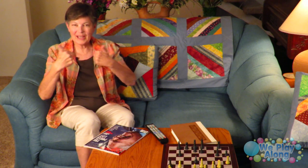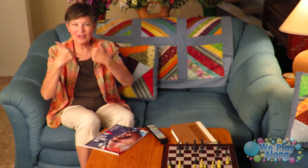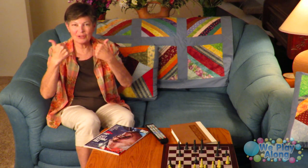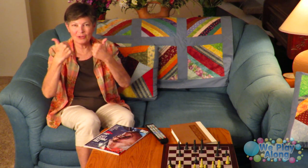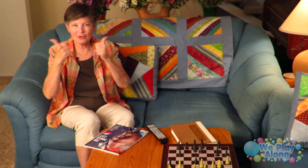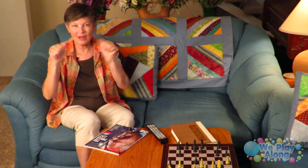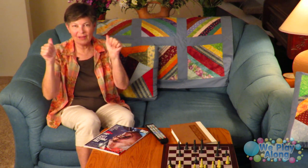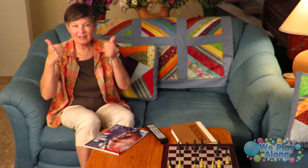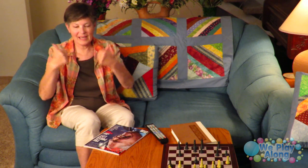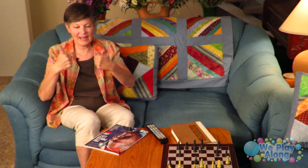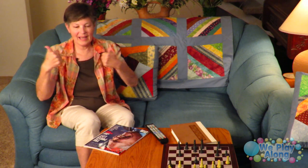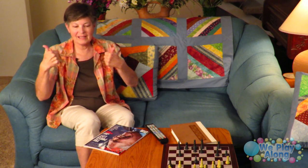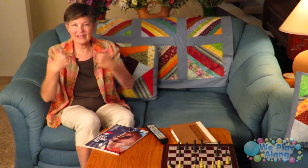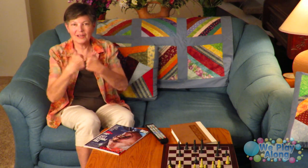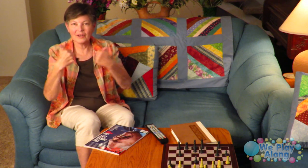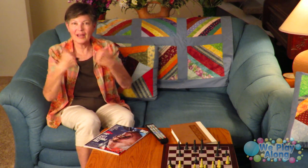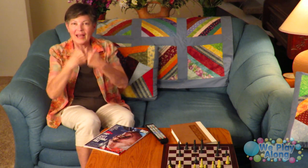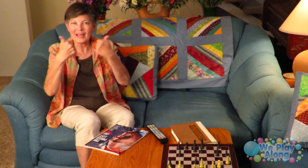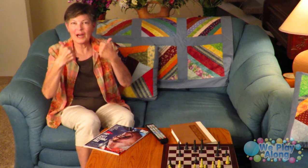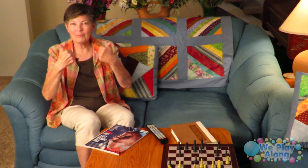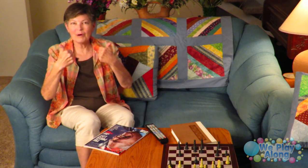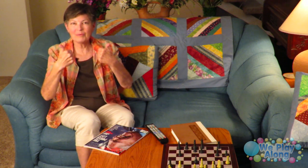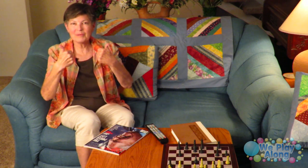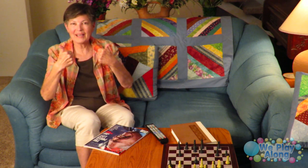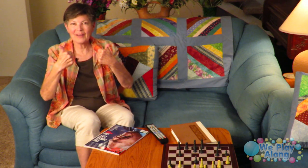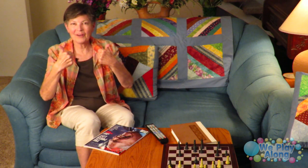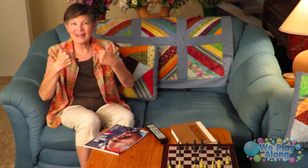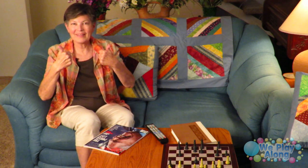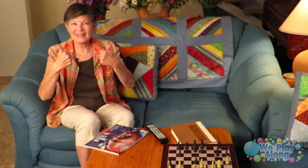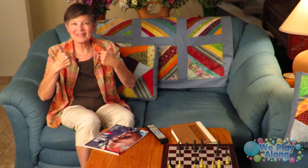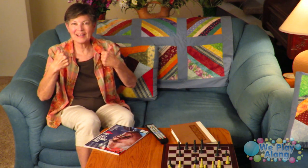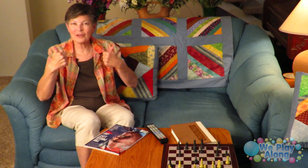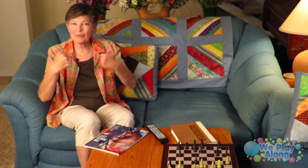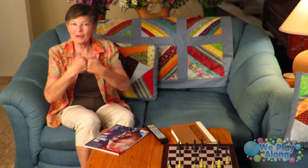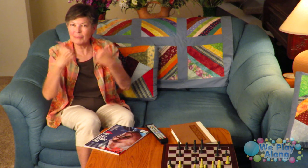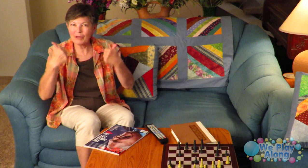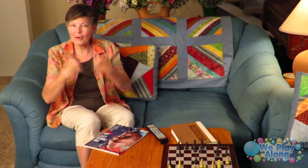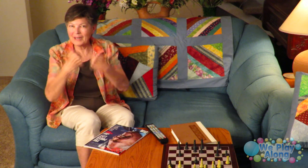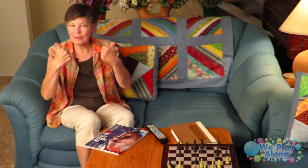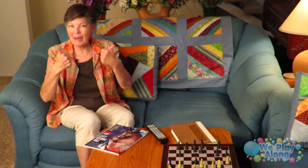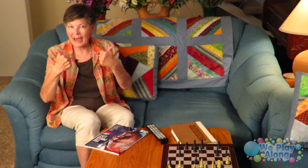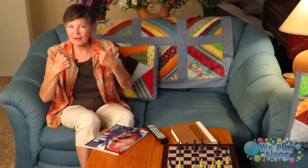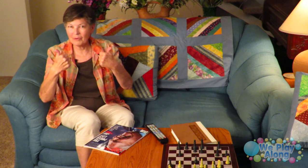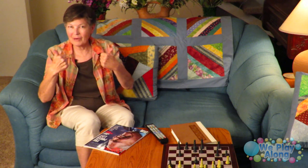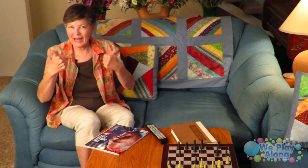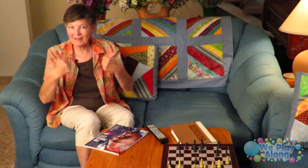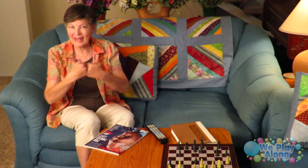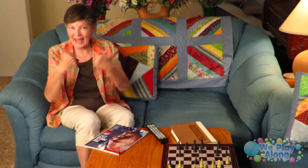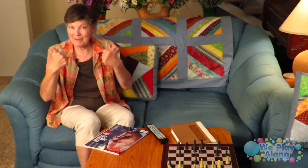take your two ten hands and you kind of bump them together like this like you would be going into battle but we're going to have a game